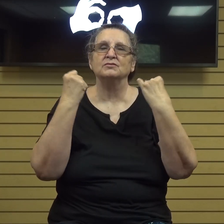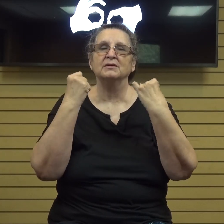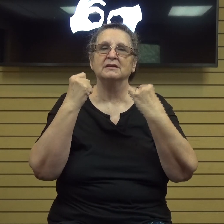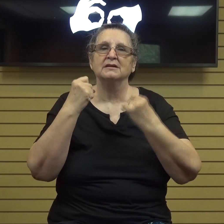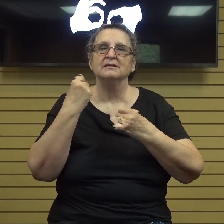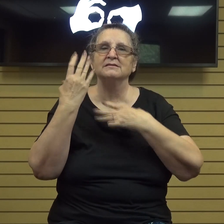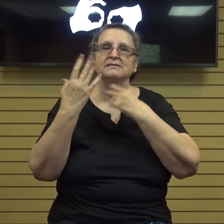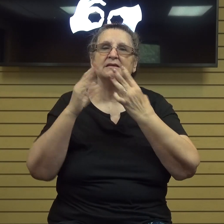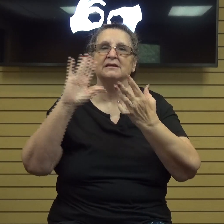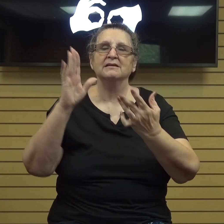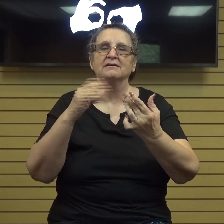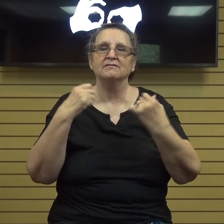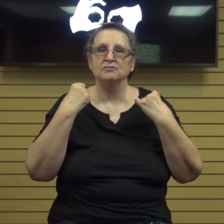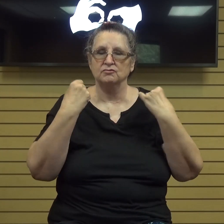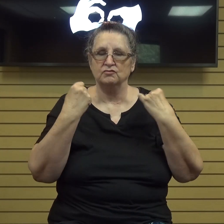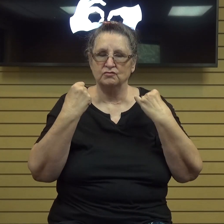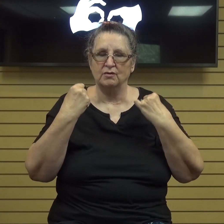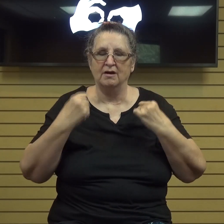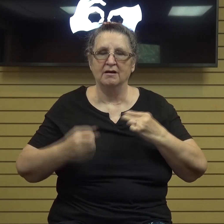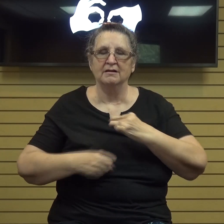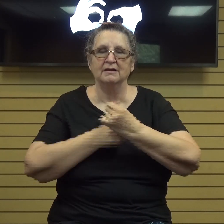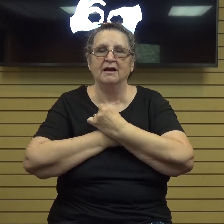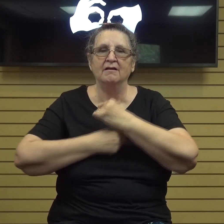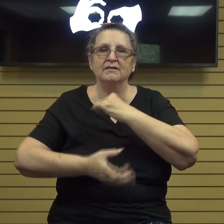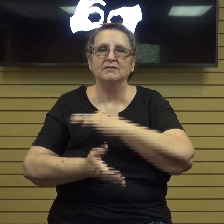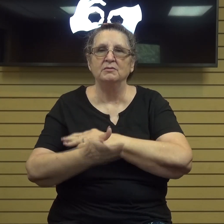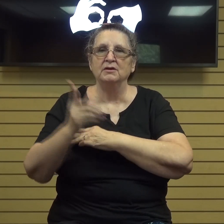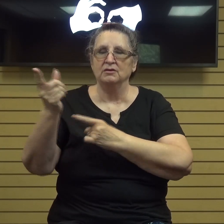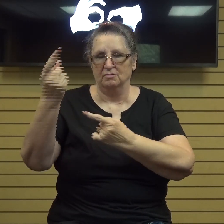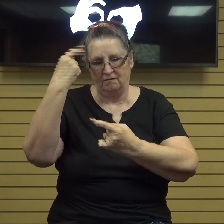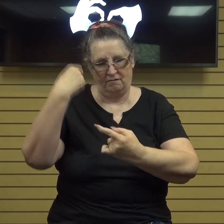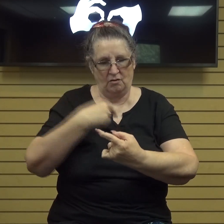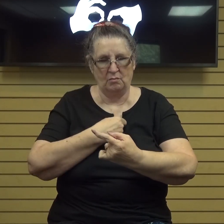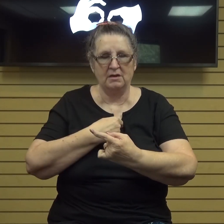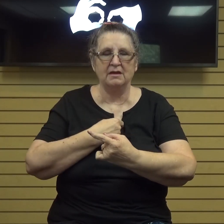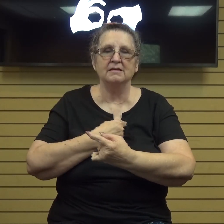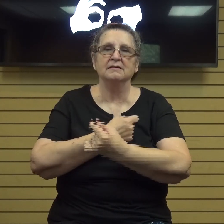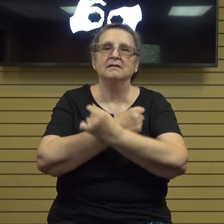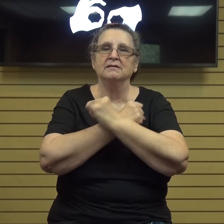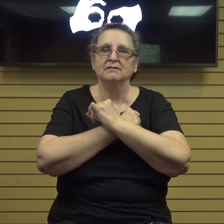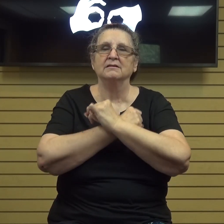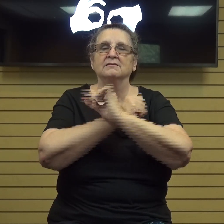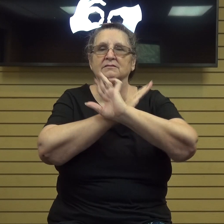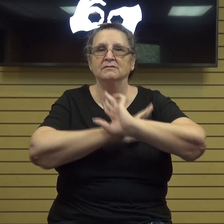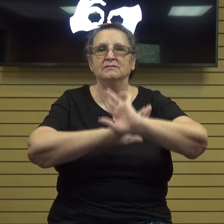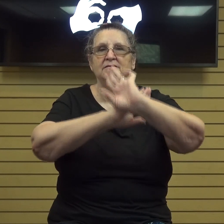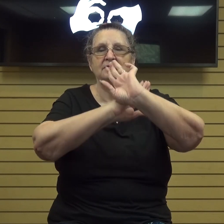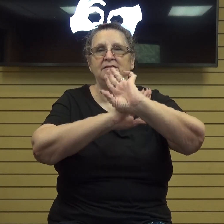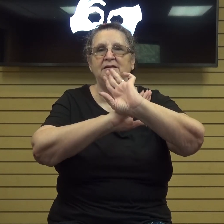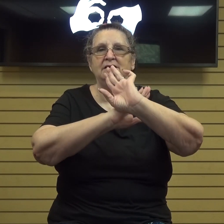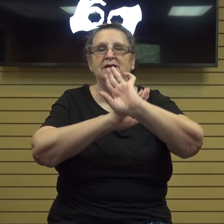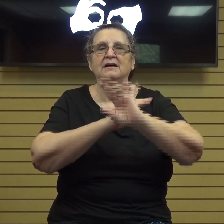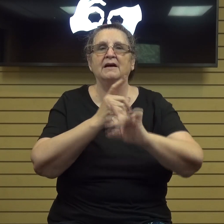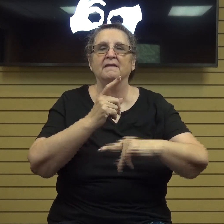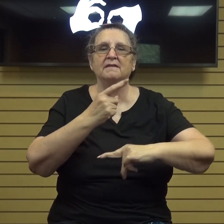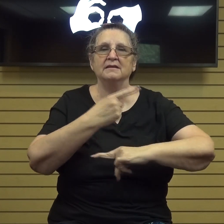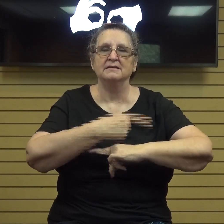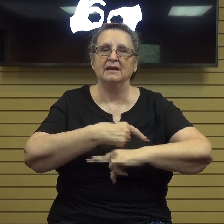steadfast love in the morning for you have been to me a fortress and a refuge in the day of my distress oh my strength I will